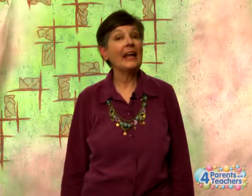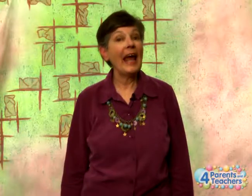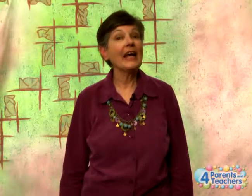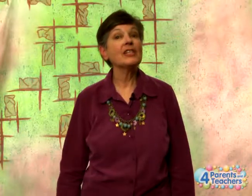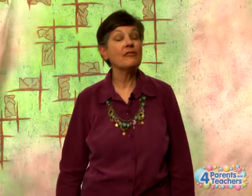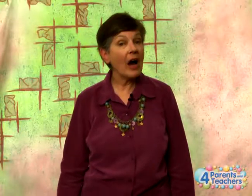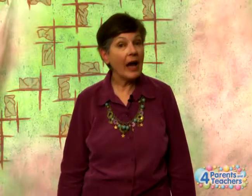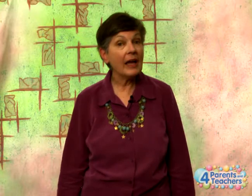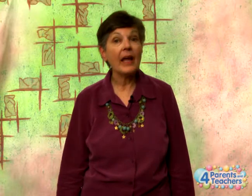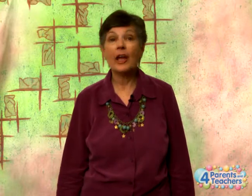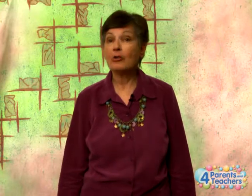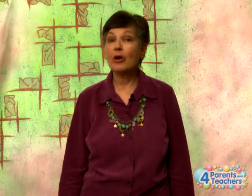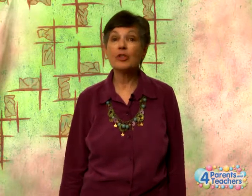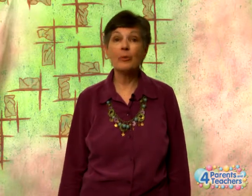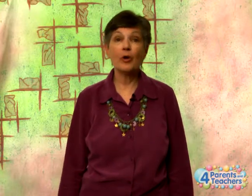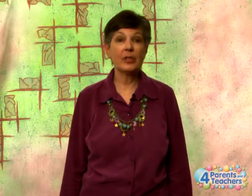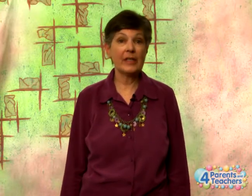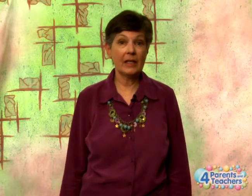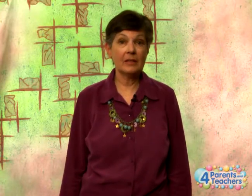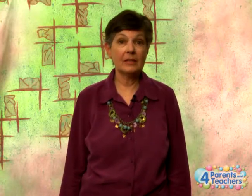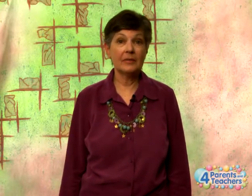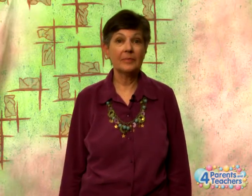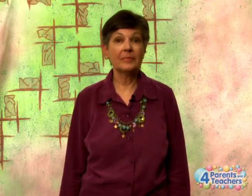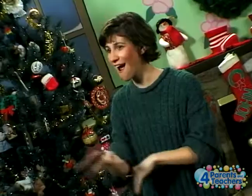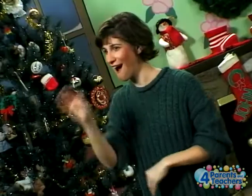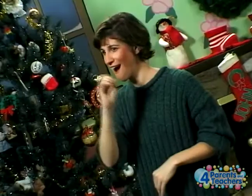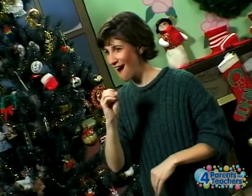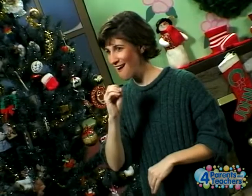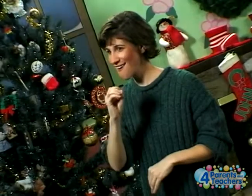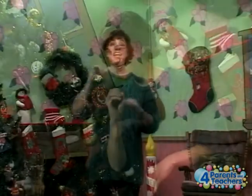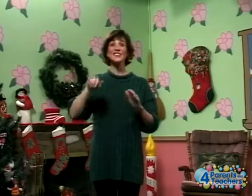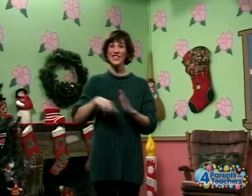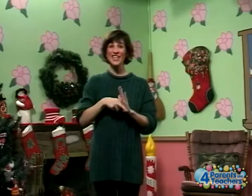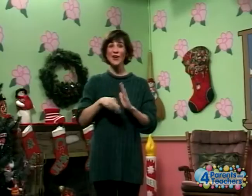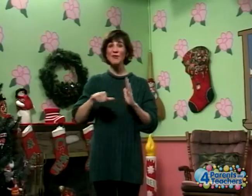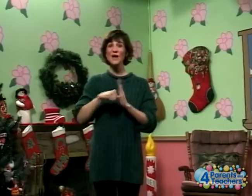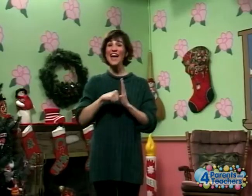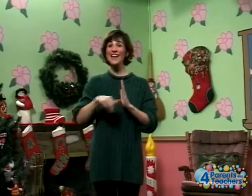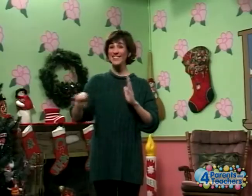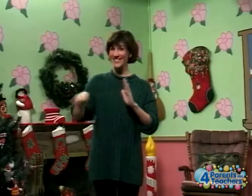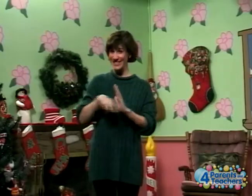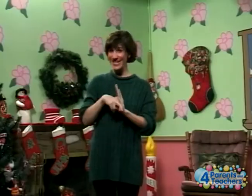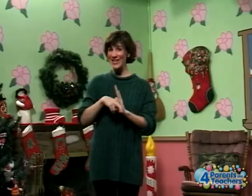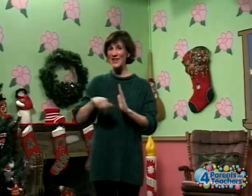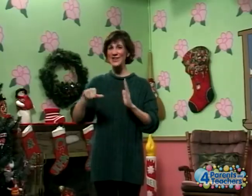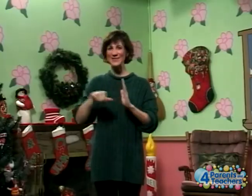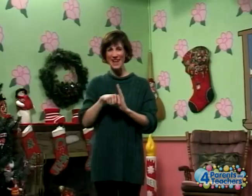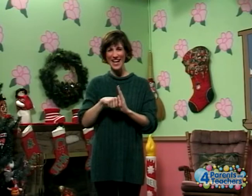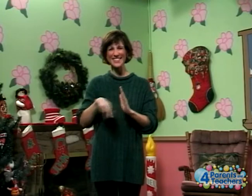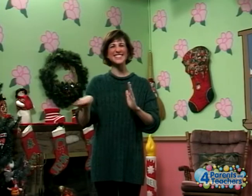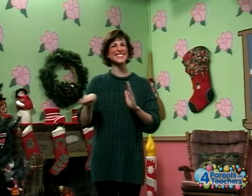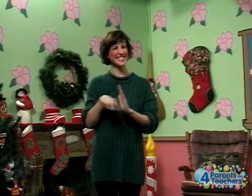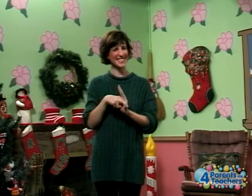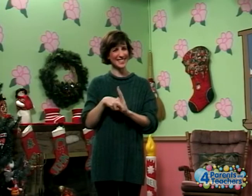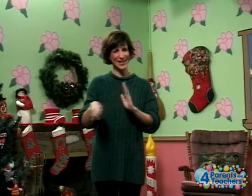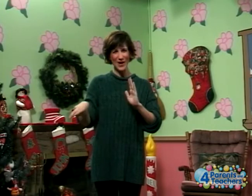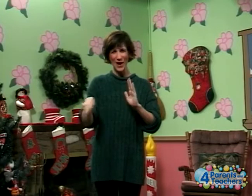enhance fine and gross motor skills. Oh, jingle bells, jingle bells, jingle